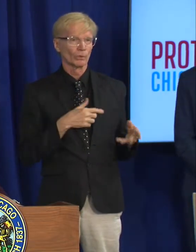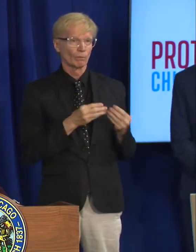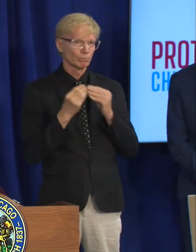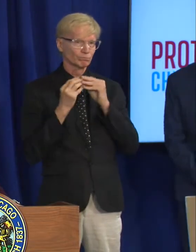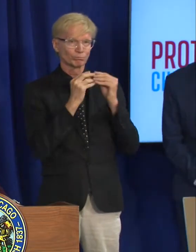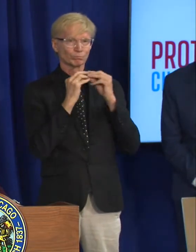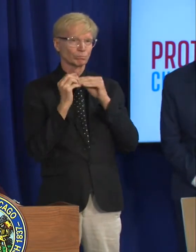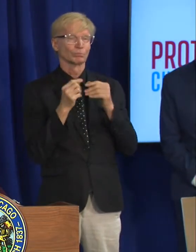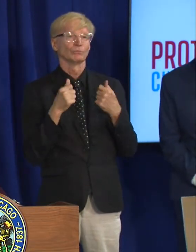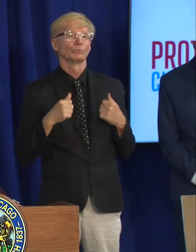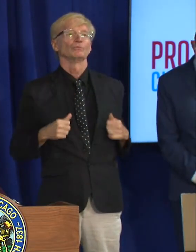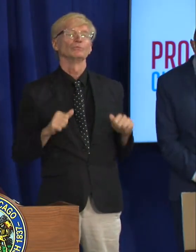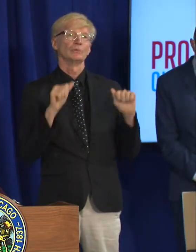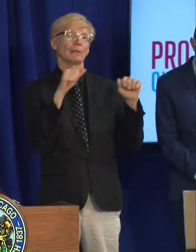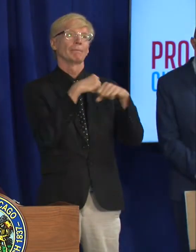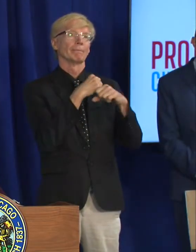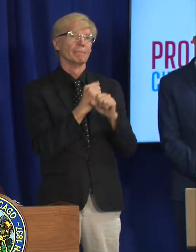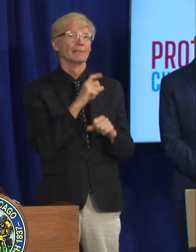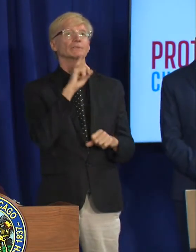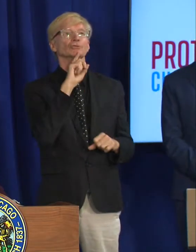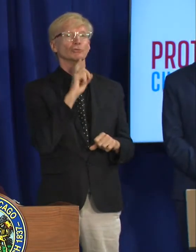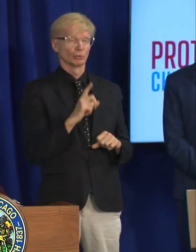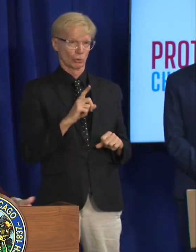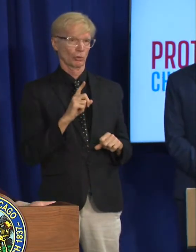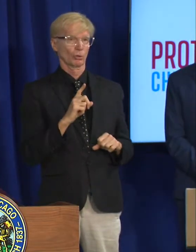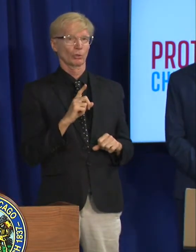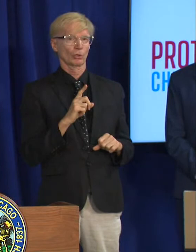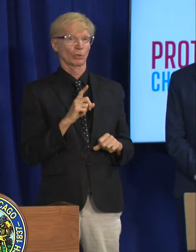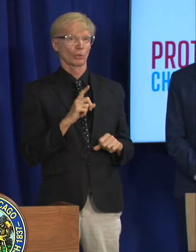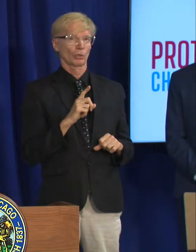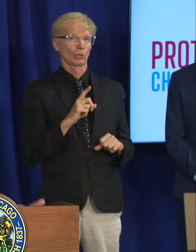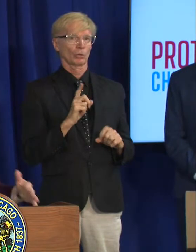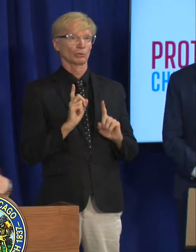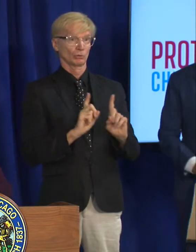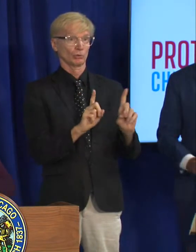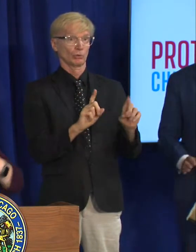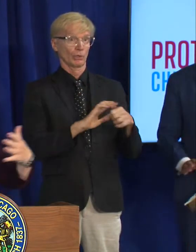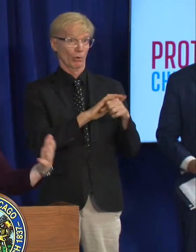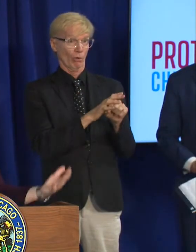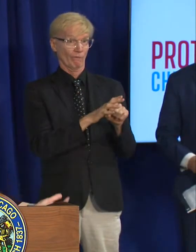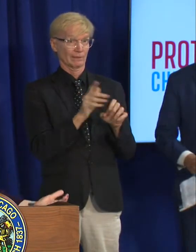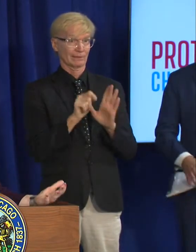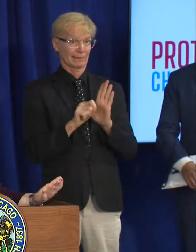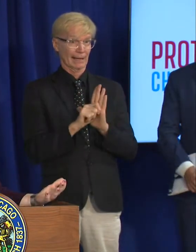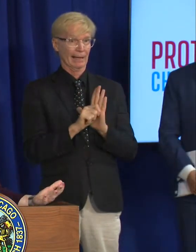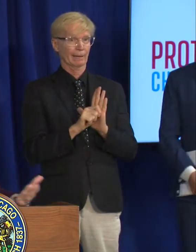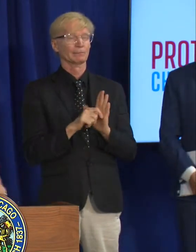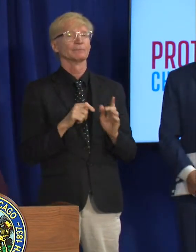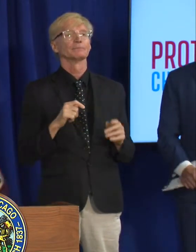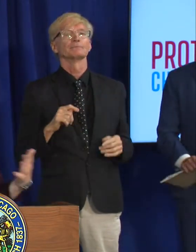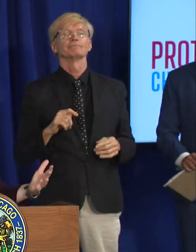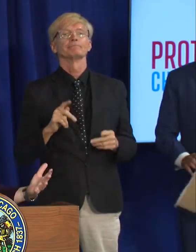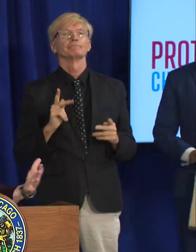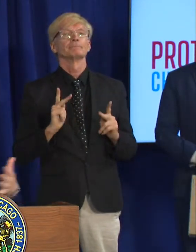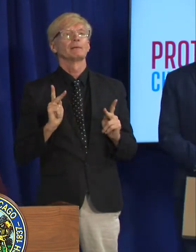hard to make sure that um just like we did during covid sort of trusted messengers